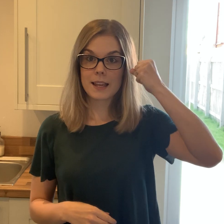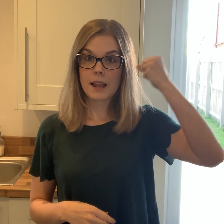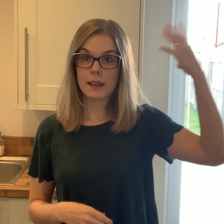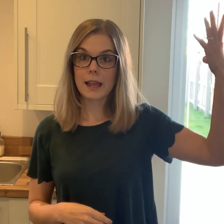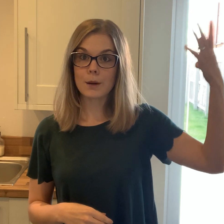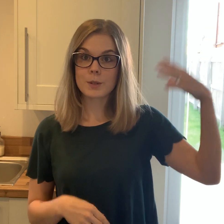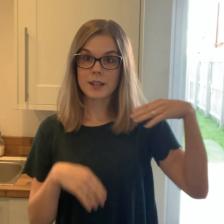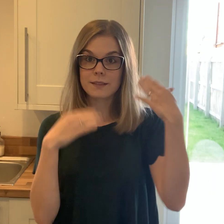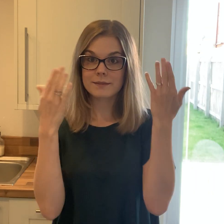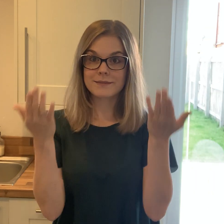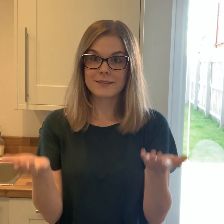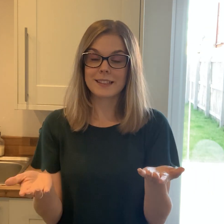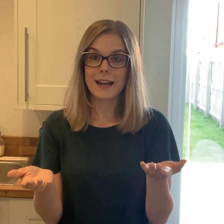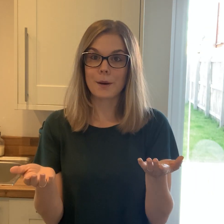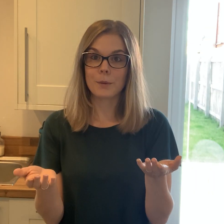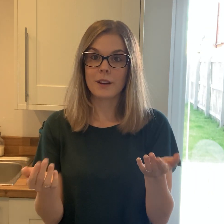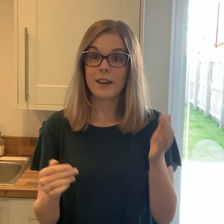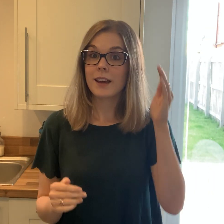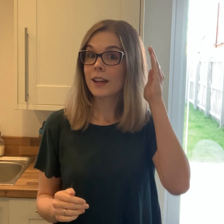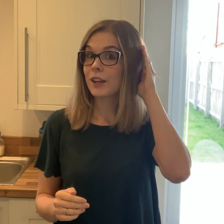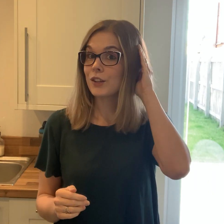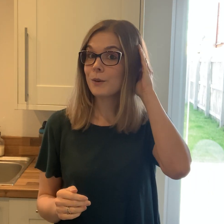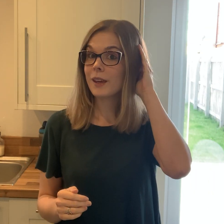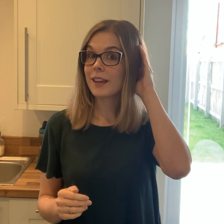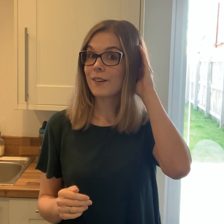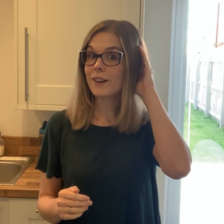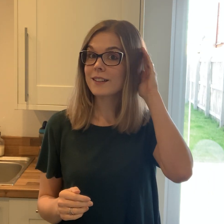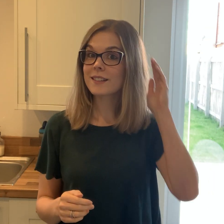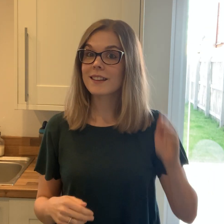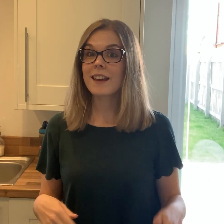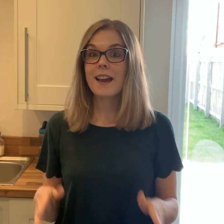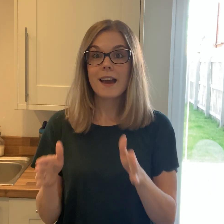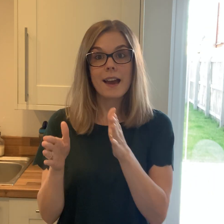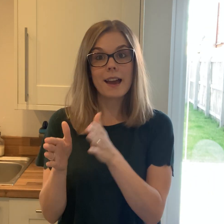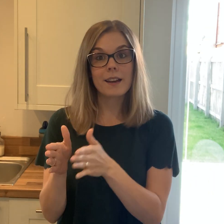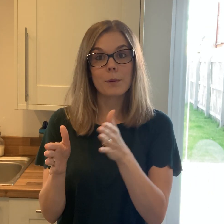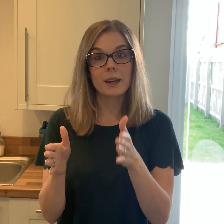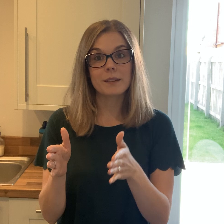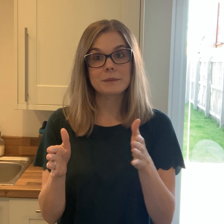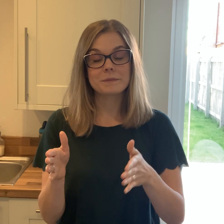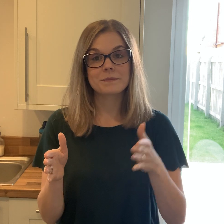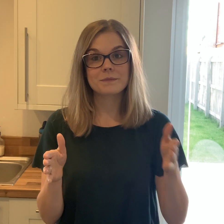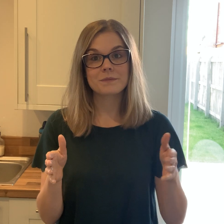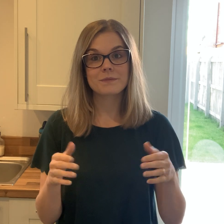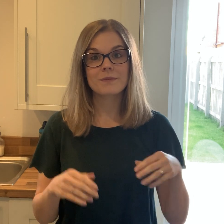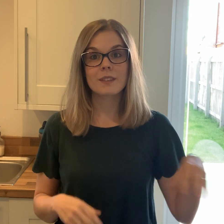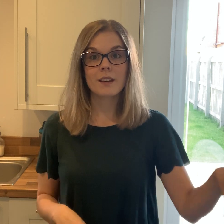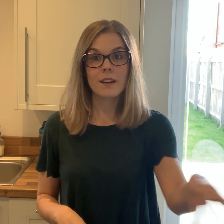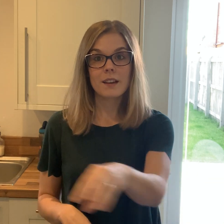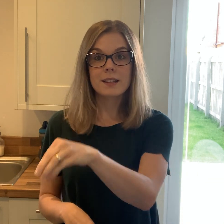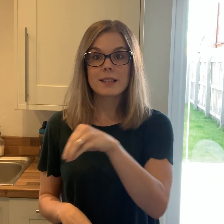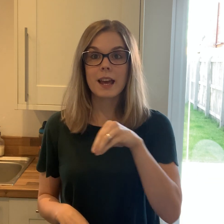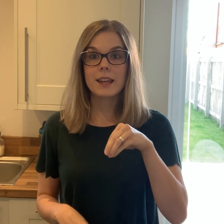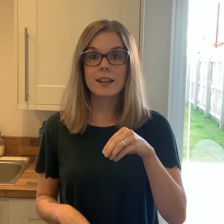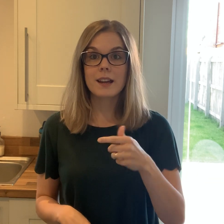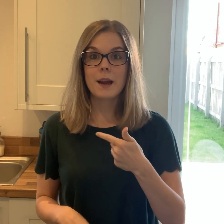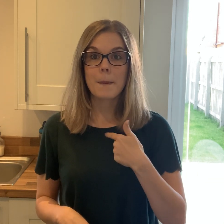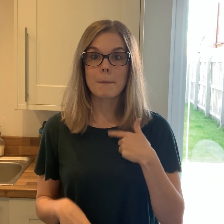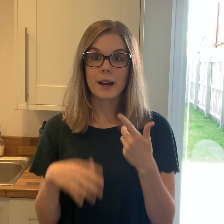louder now. Can you hear it echoing? Take my